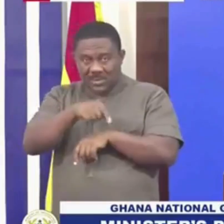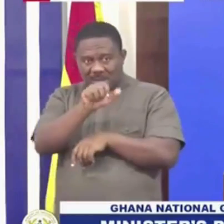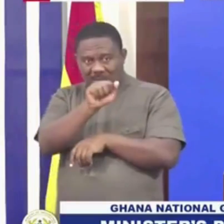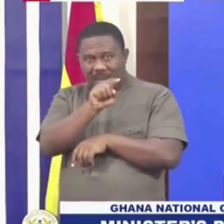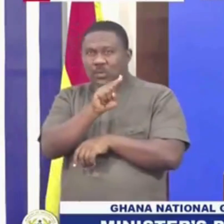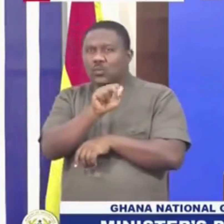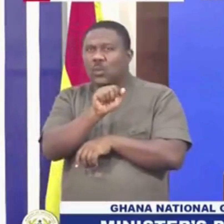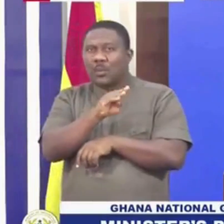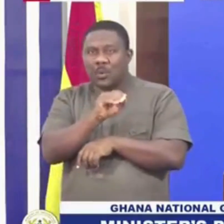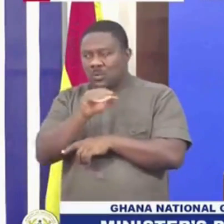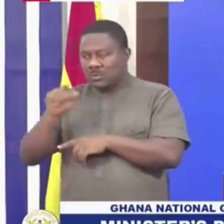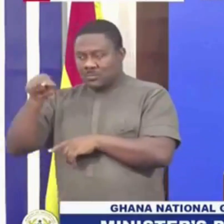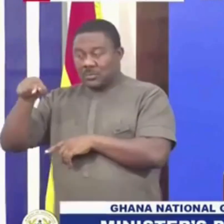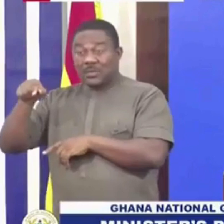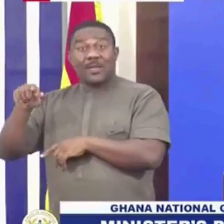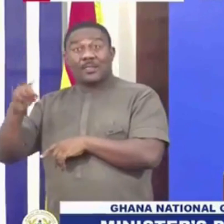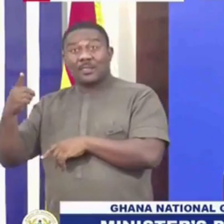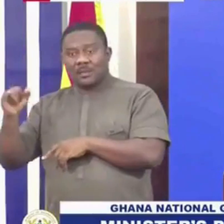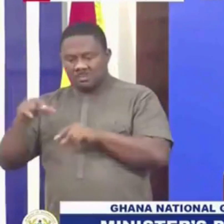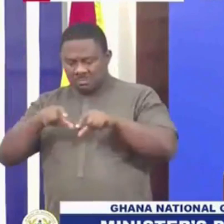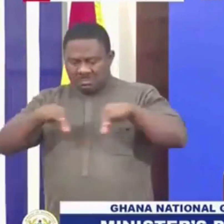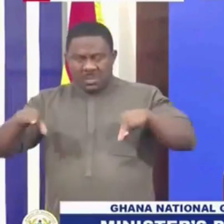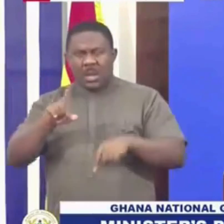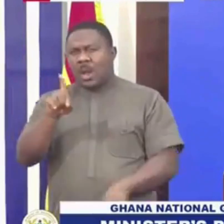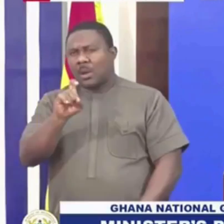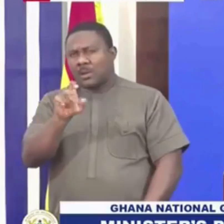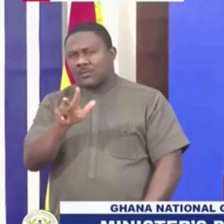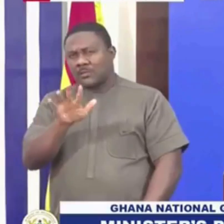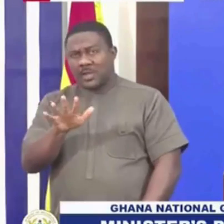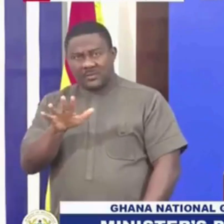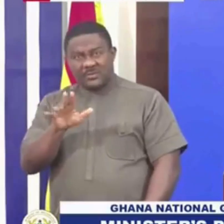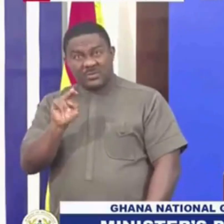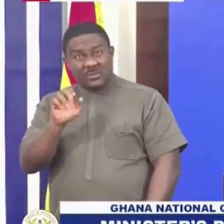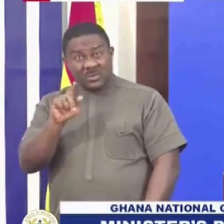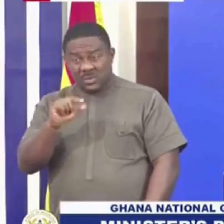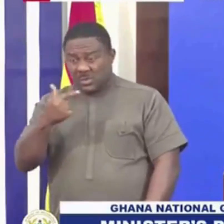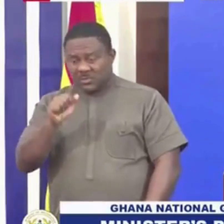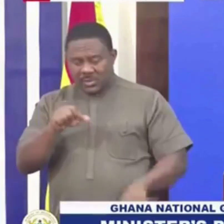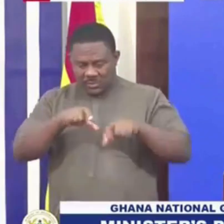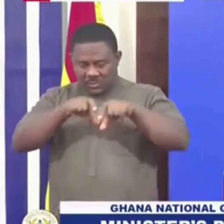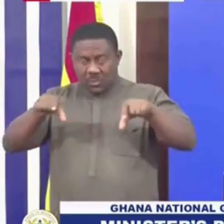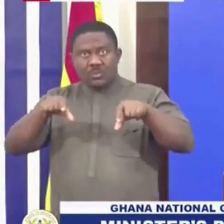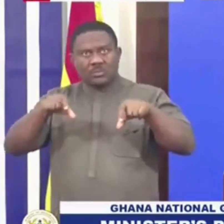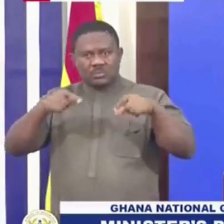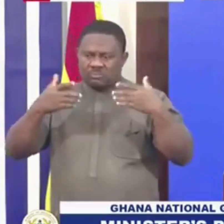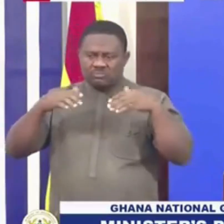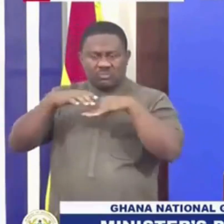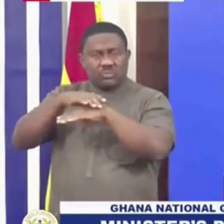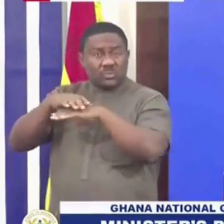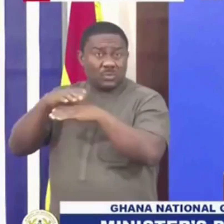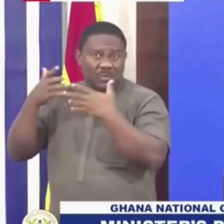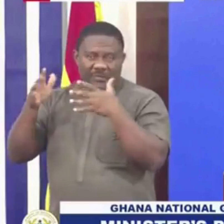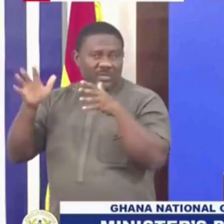could only handle 135 units of gas to Takrade. With the installation of the Anoche